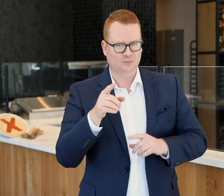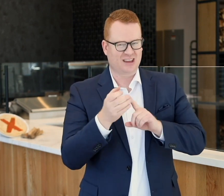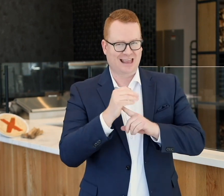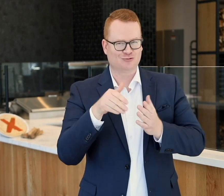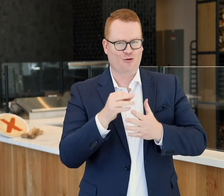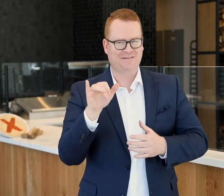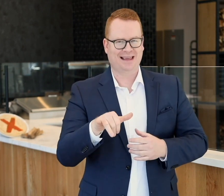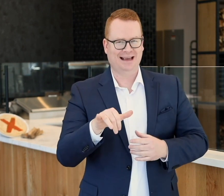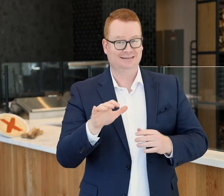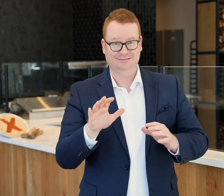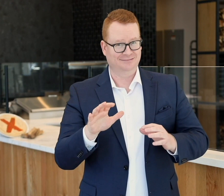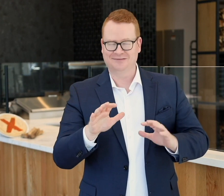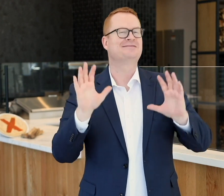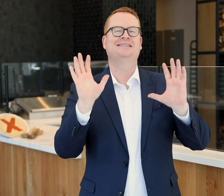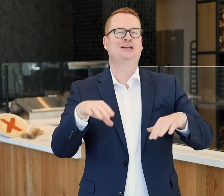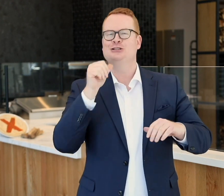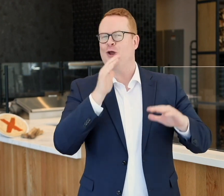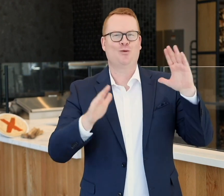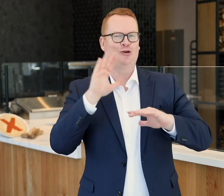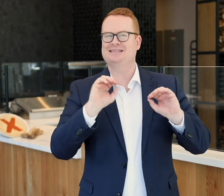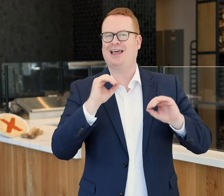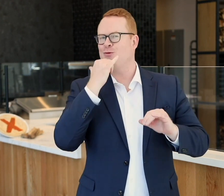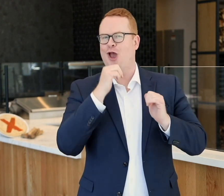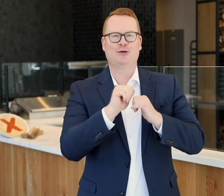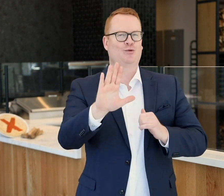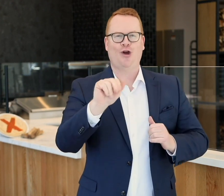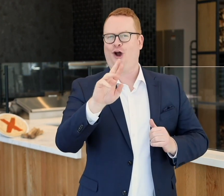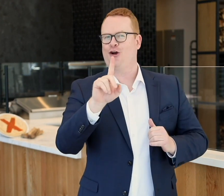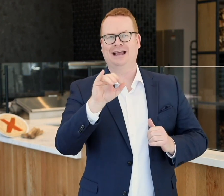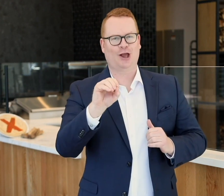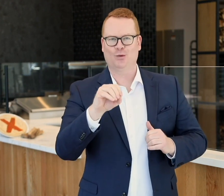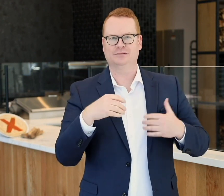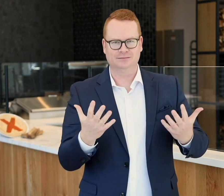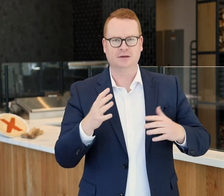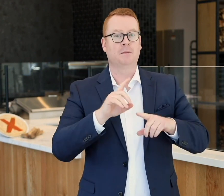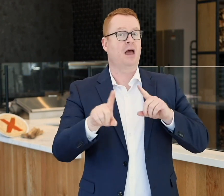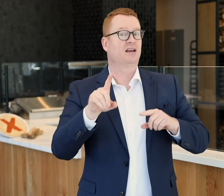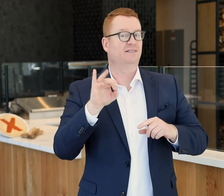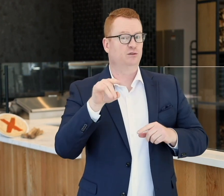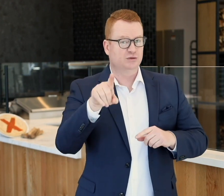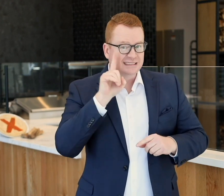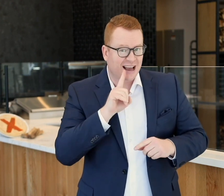you catch all of that? No? Don't worry. There's nothing wrong with your audio. But if you're Deaf,